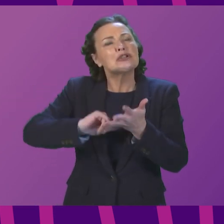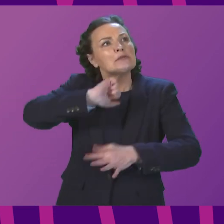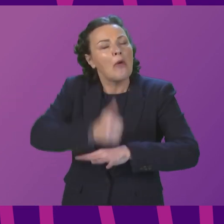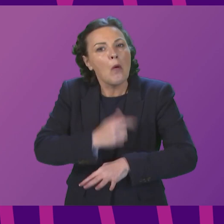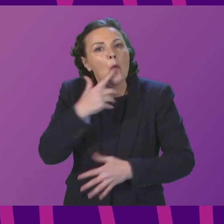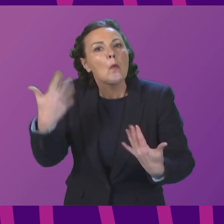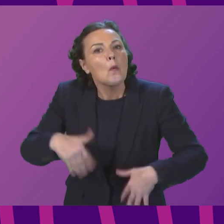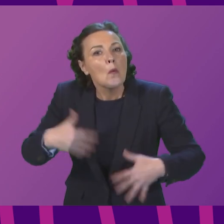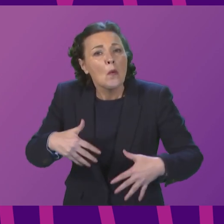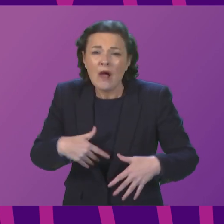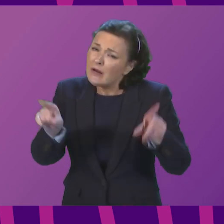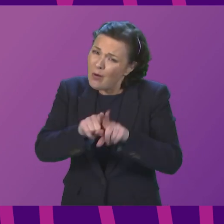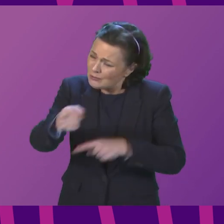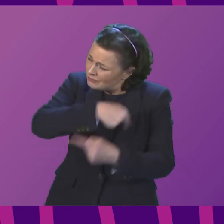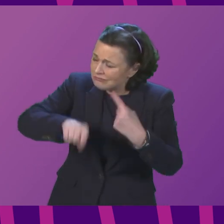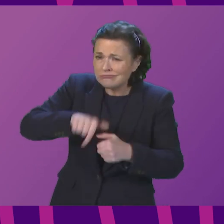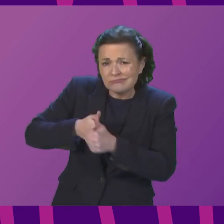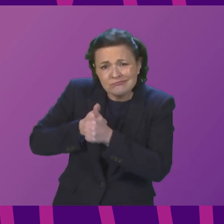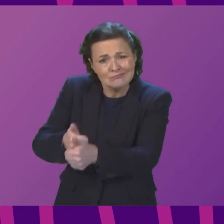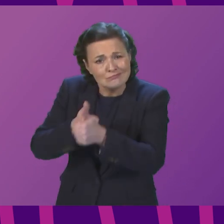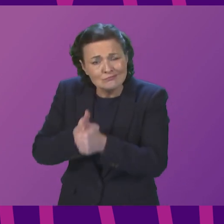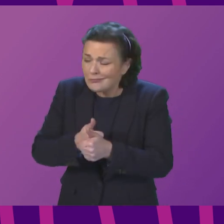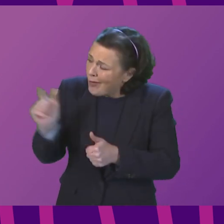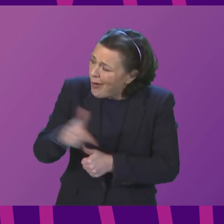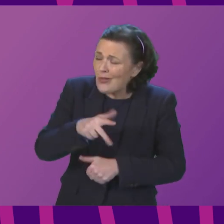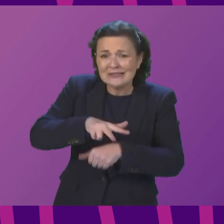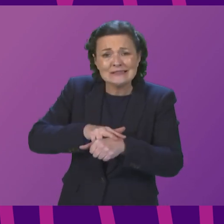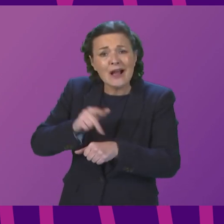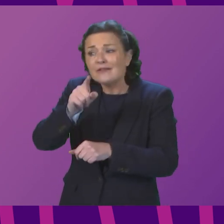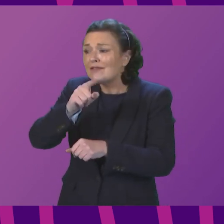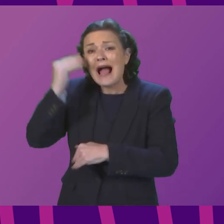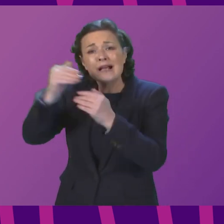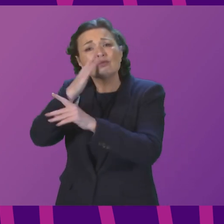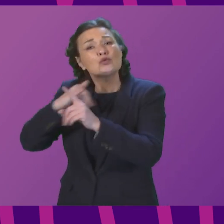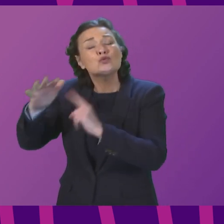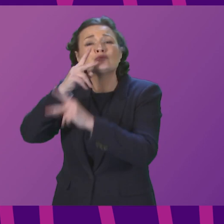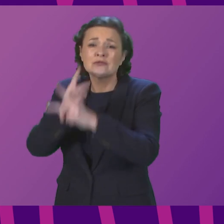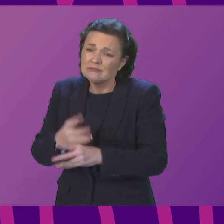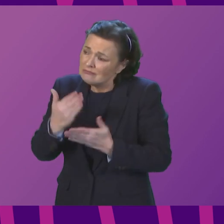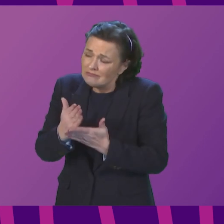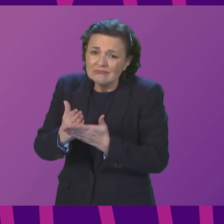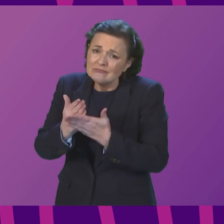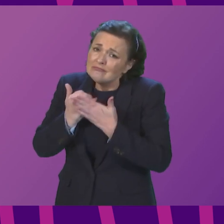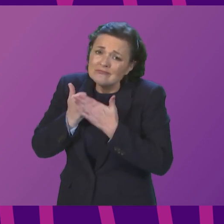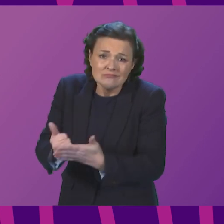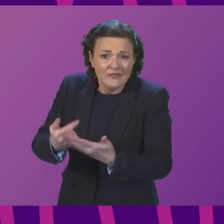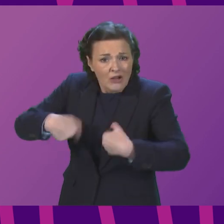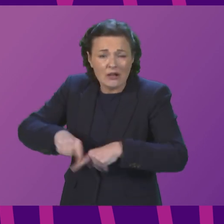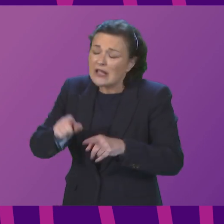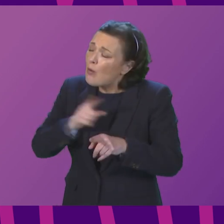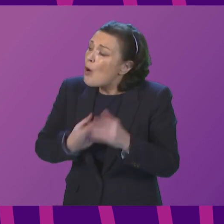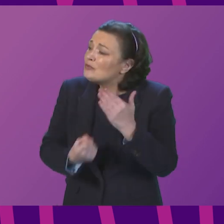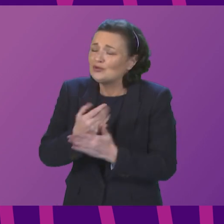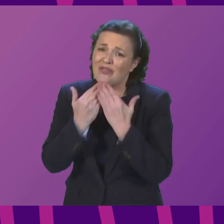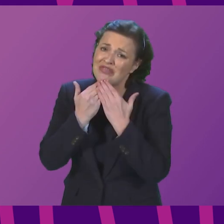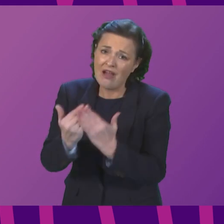care who do such a sterling job on behalf of all of us. And let me also take the opportunity today to thank them for what they do.